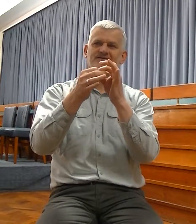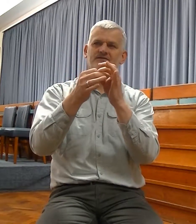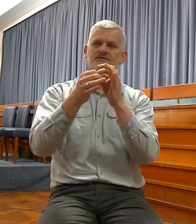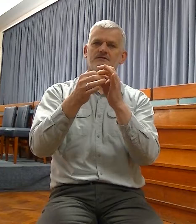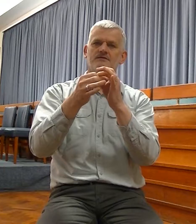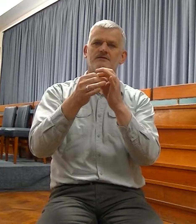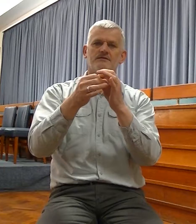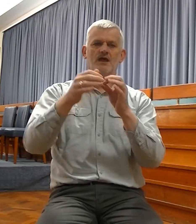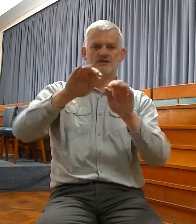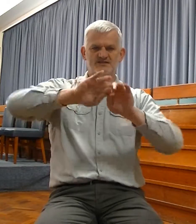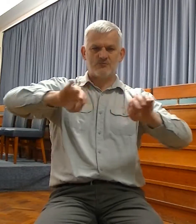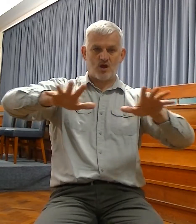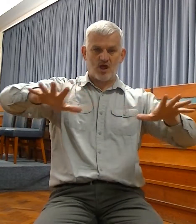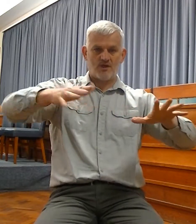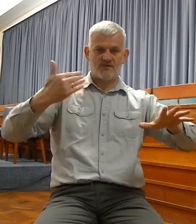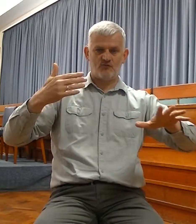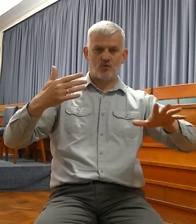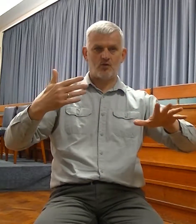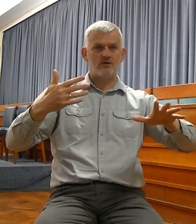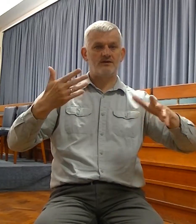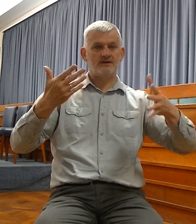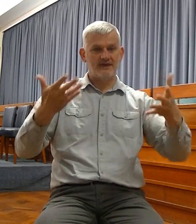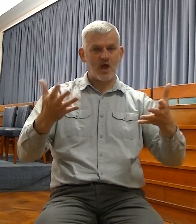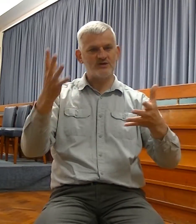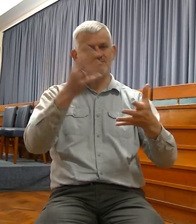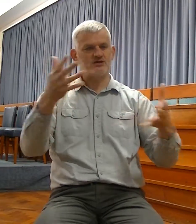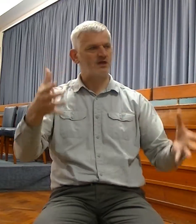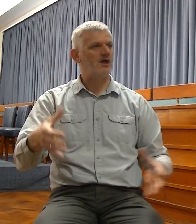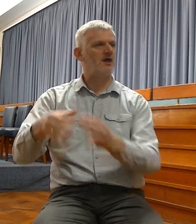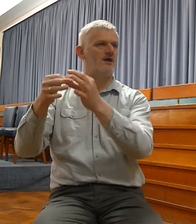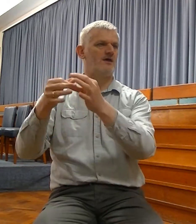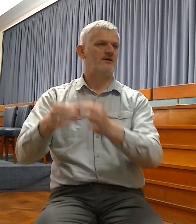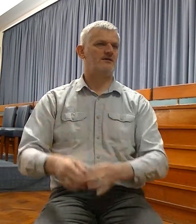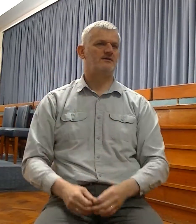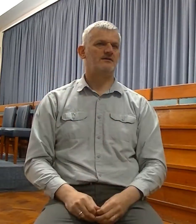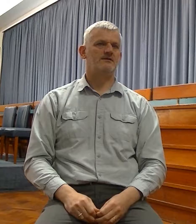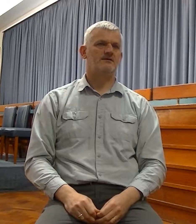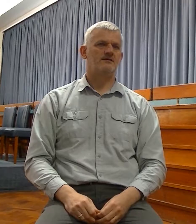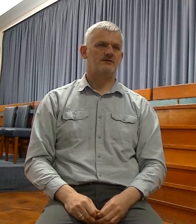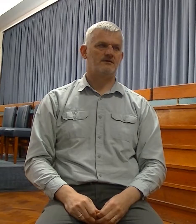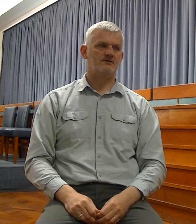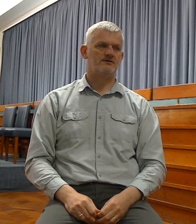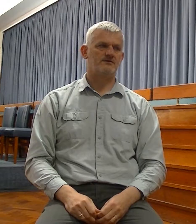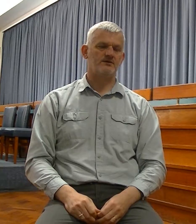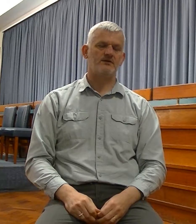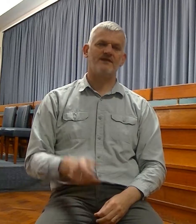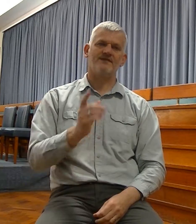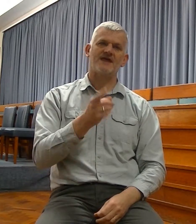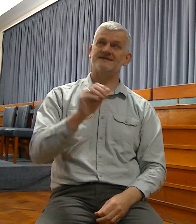tribes represented as united together. And this is his name, whereby he shall be called,